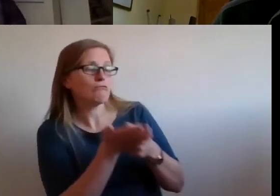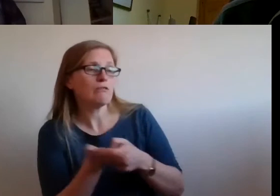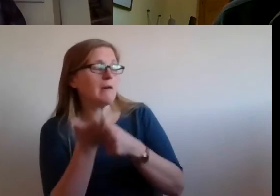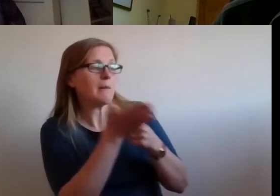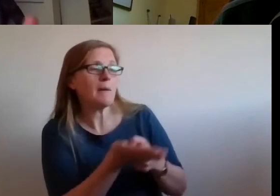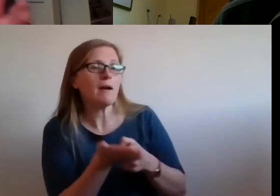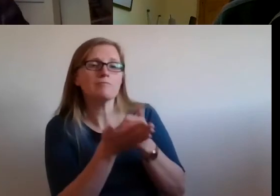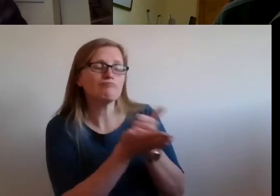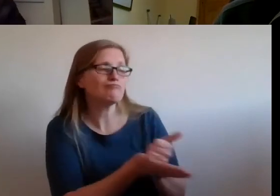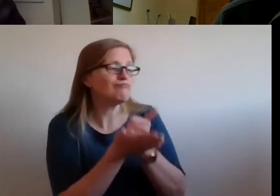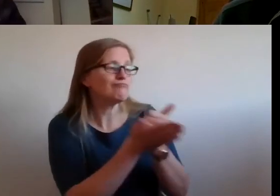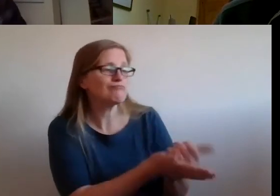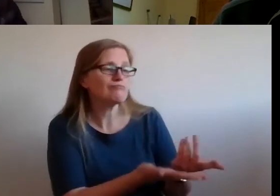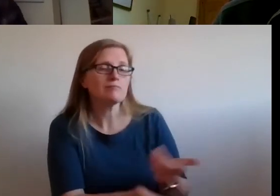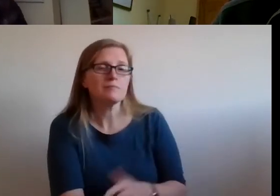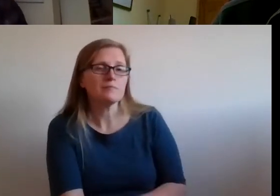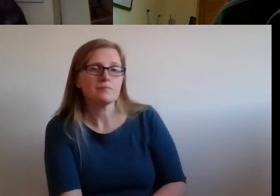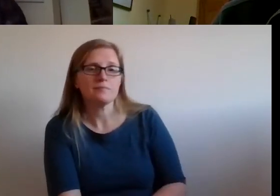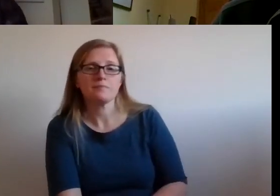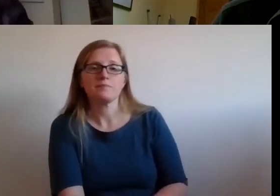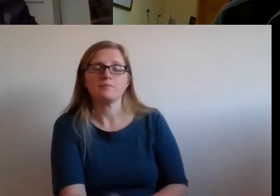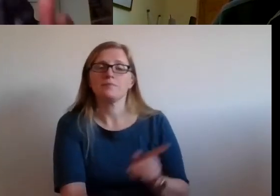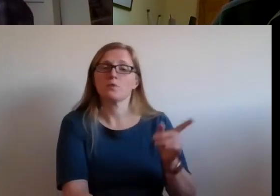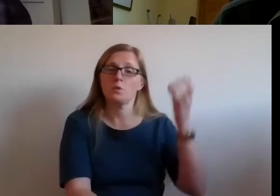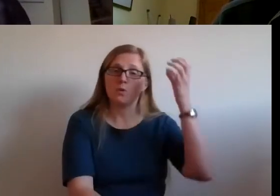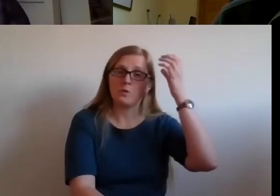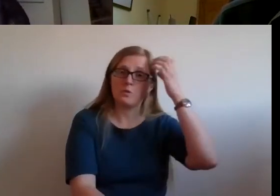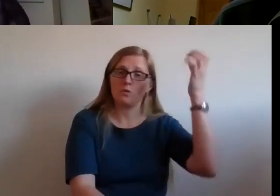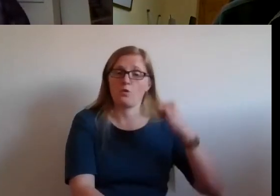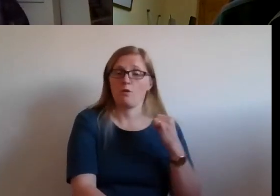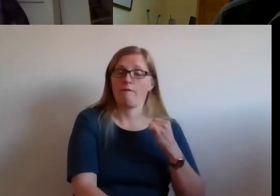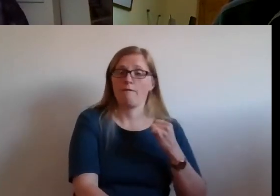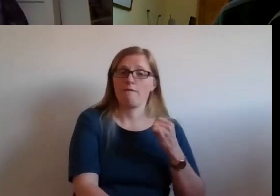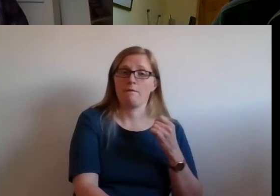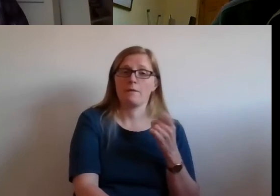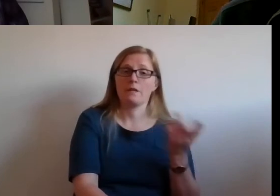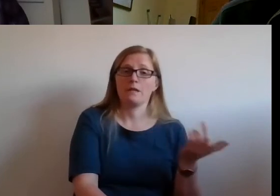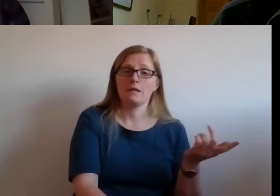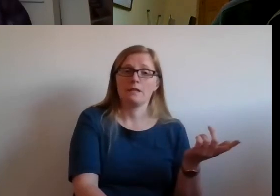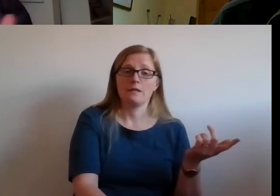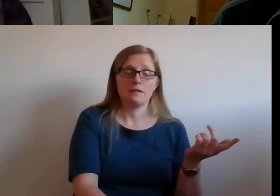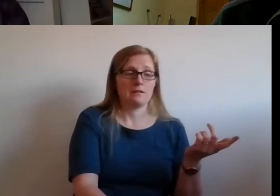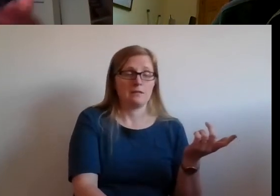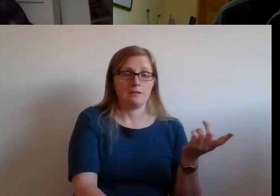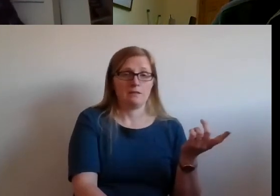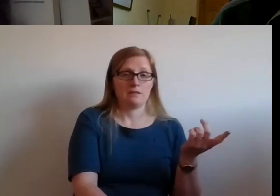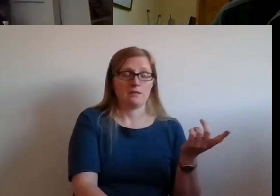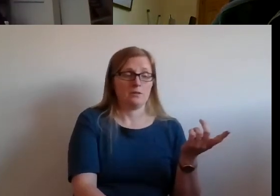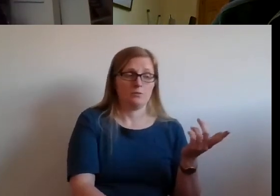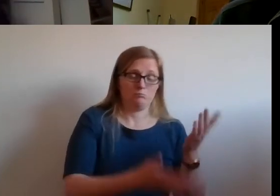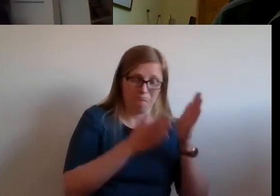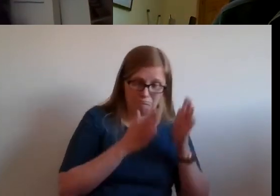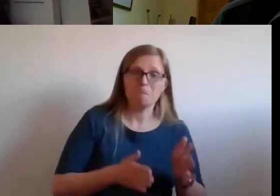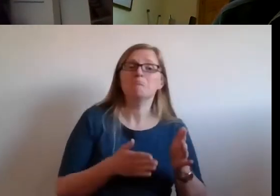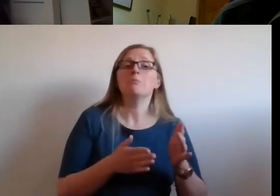concluding observations that the Scottish Government publicly would have to then do its best